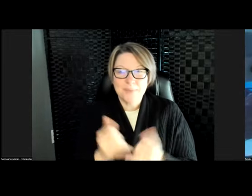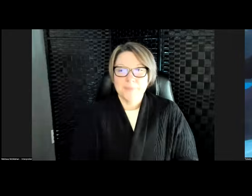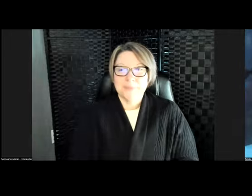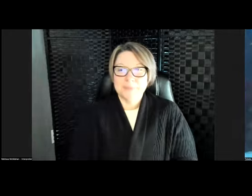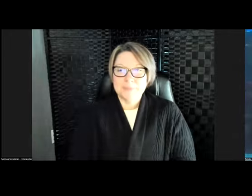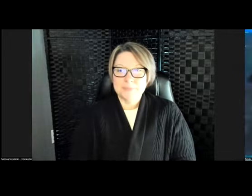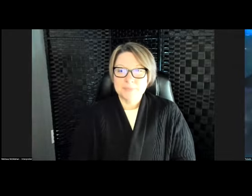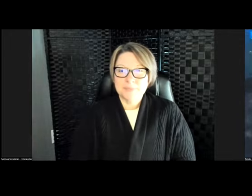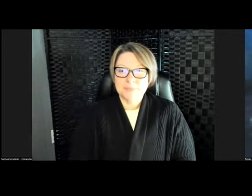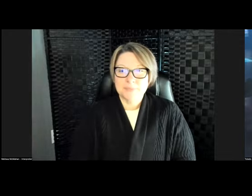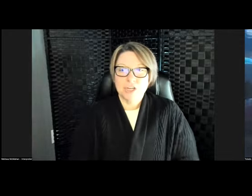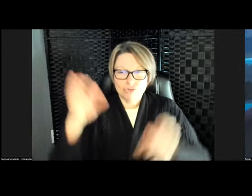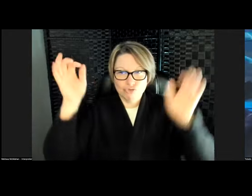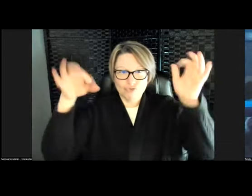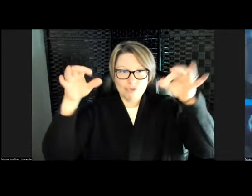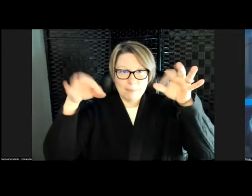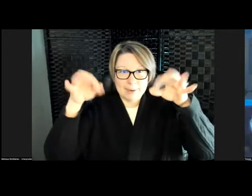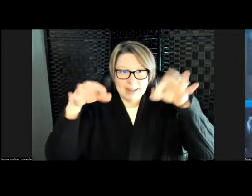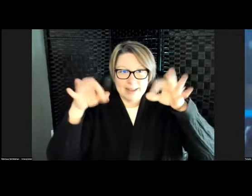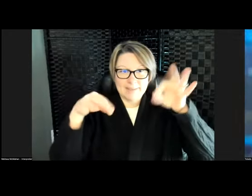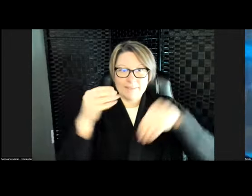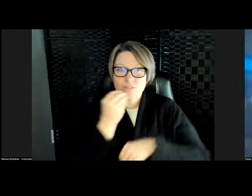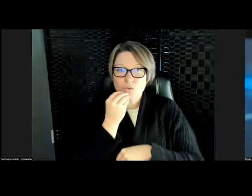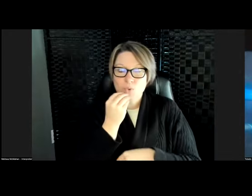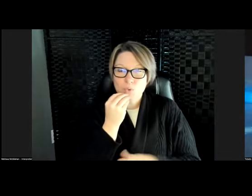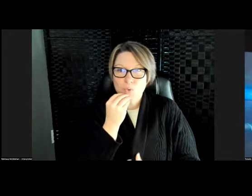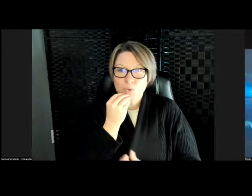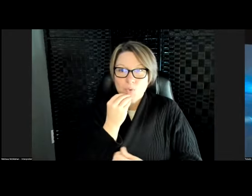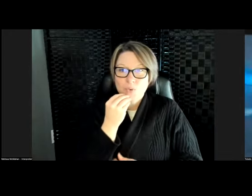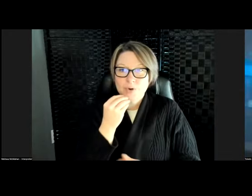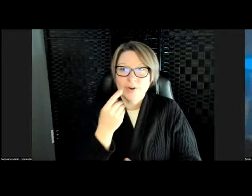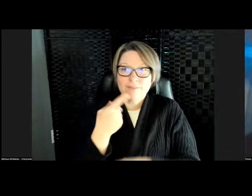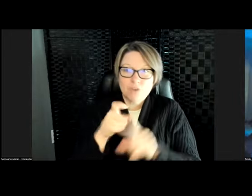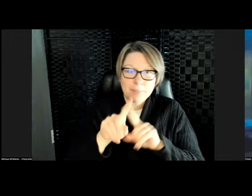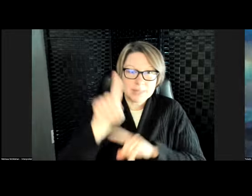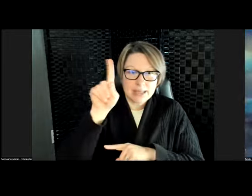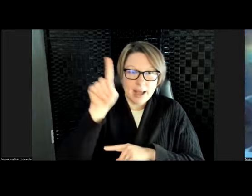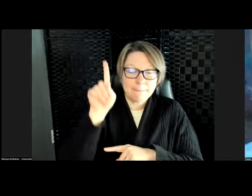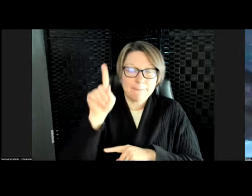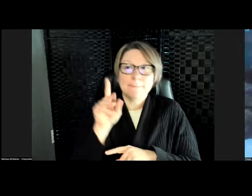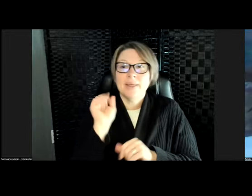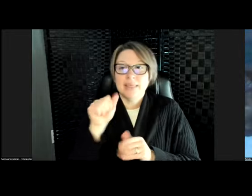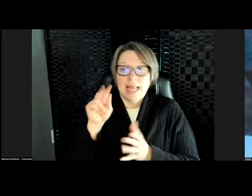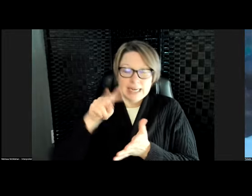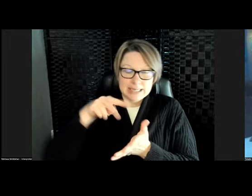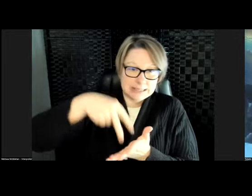They're dropping in some food from the top. Up top, the keepers can stand over and drop in little food.